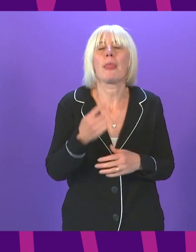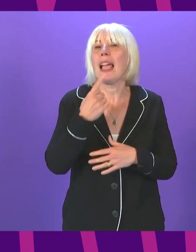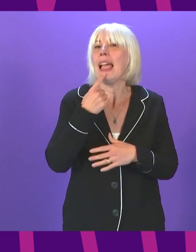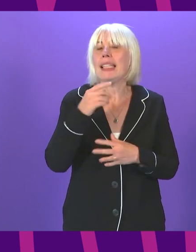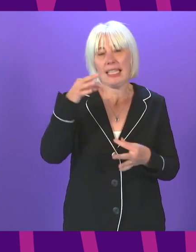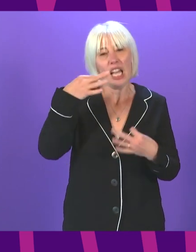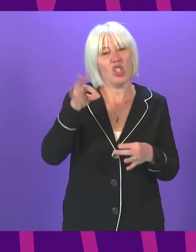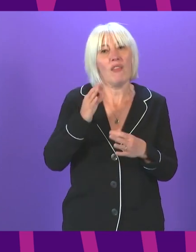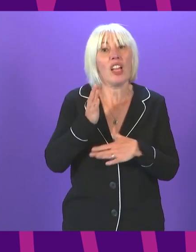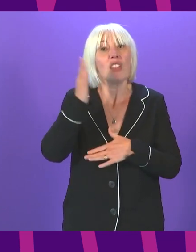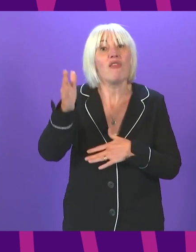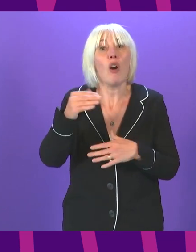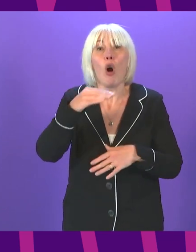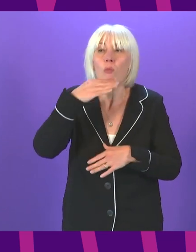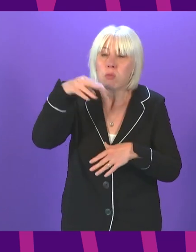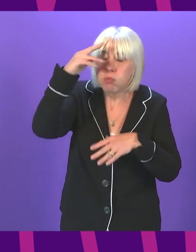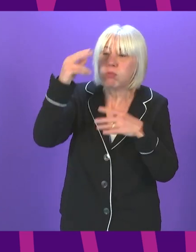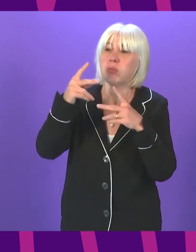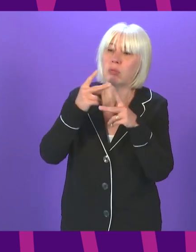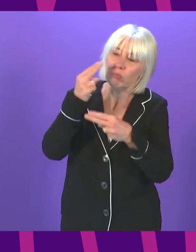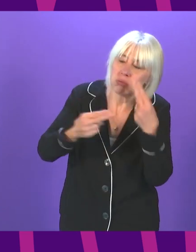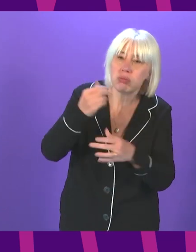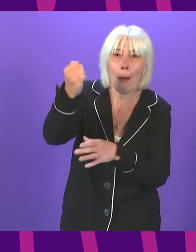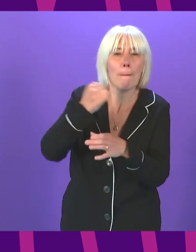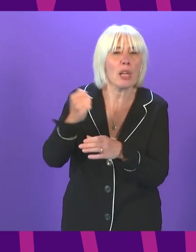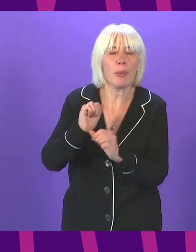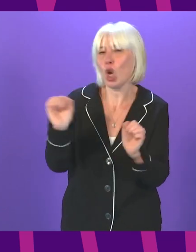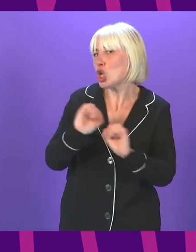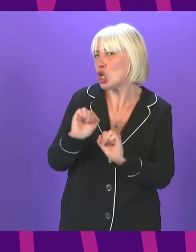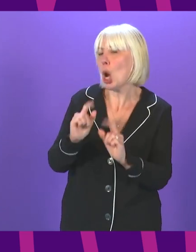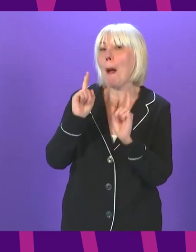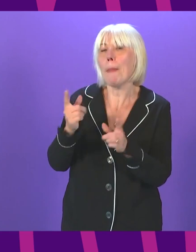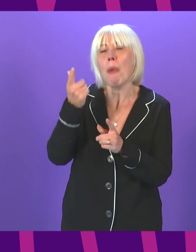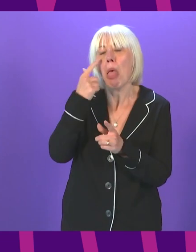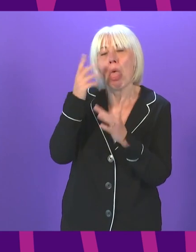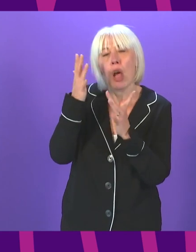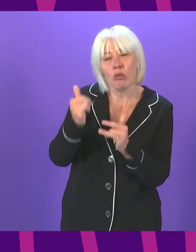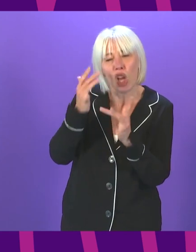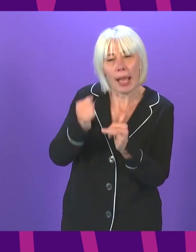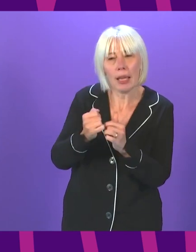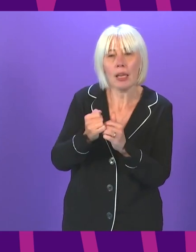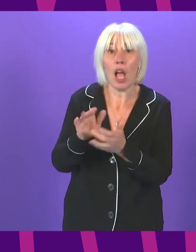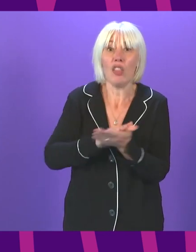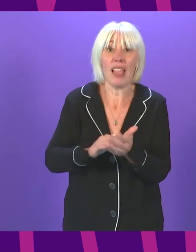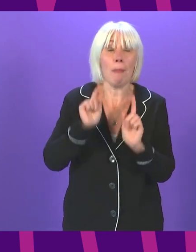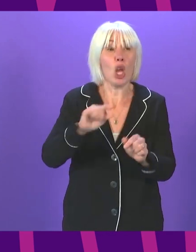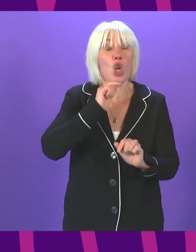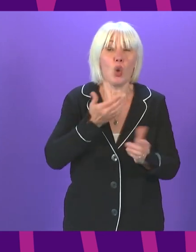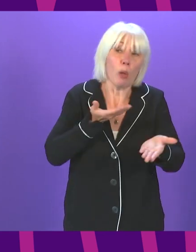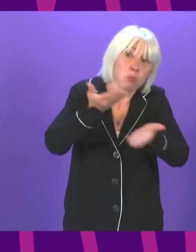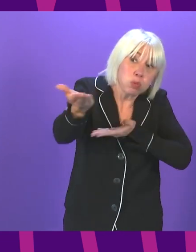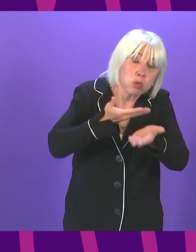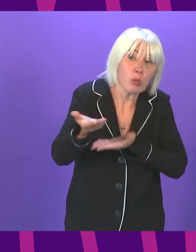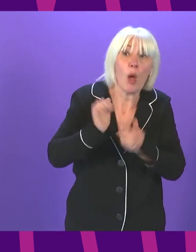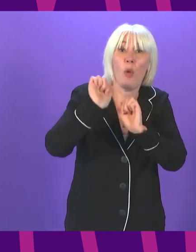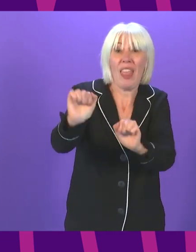venues at the moment, that would keep that under review. Will she ensure there is meaningful dialogue with the hospitality sector